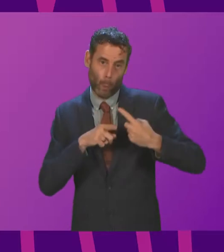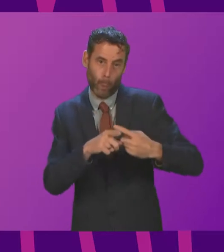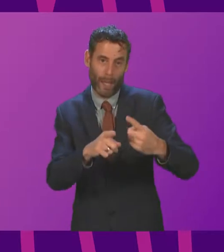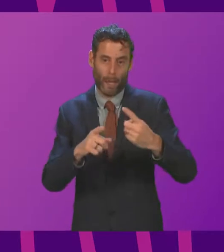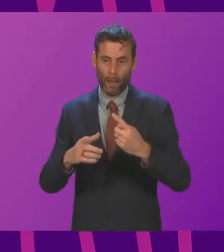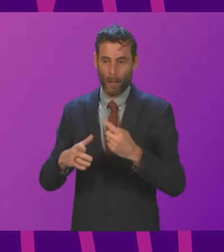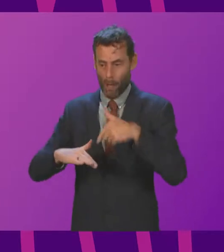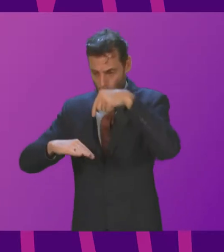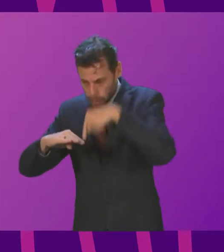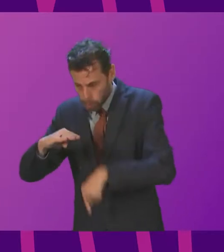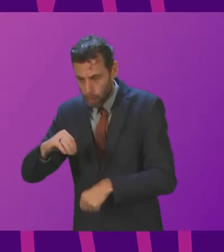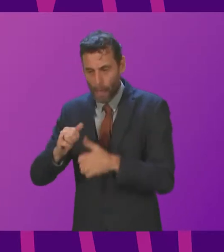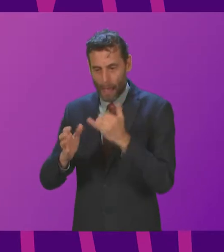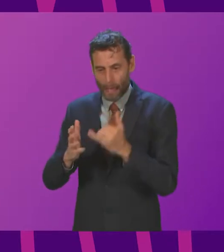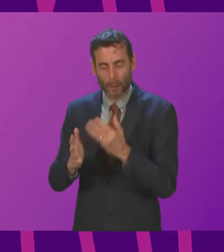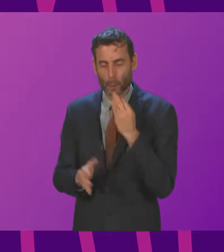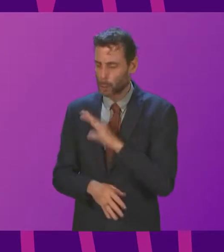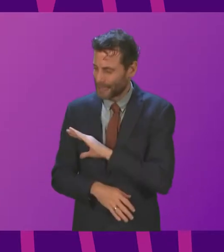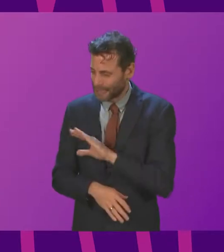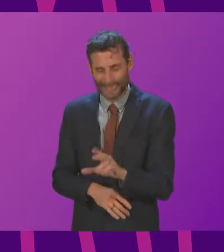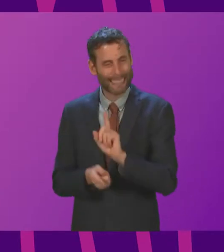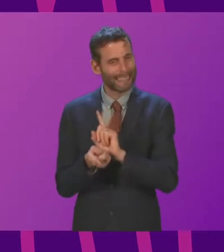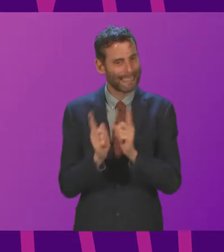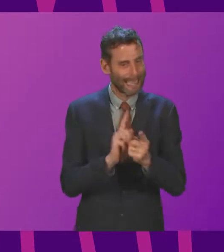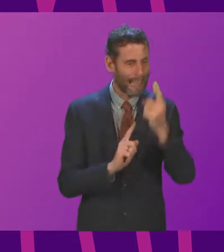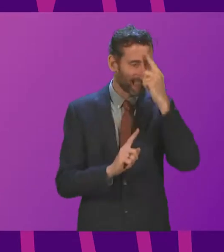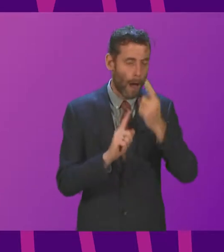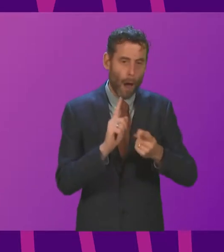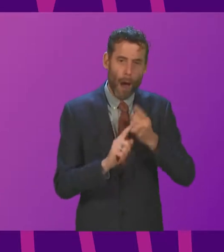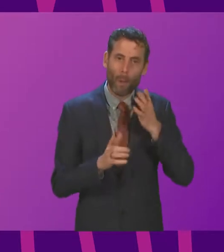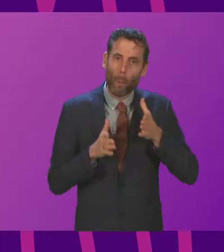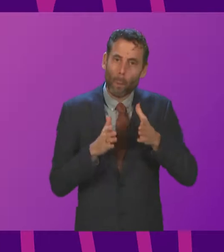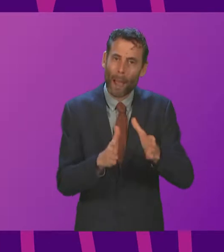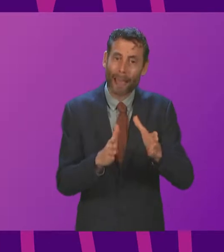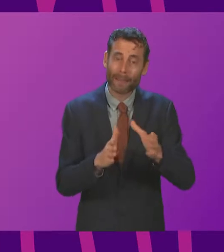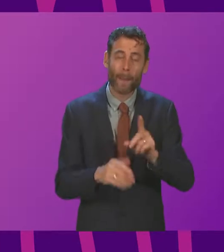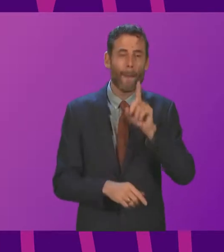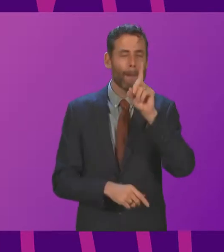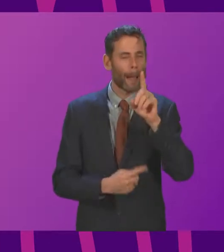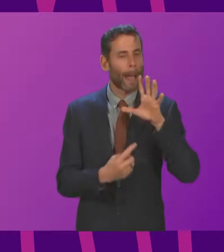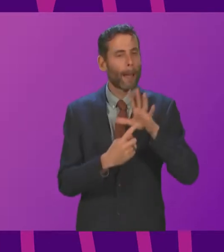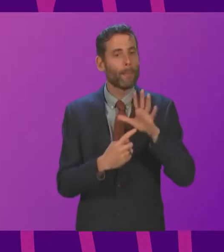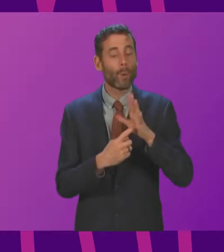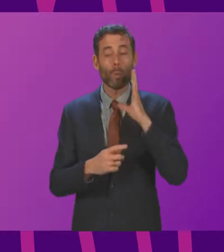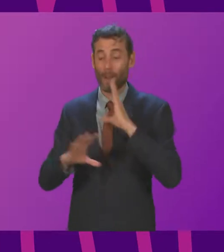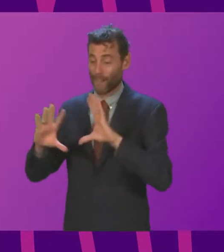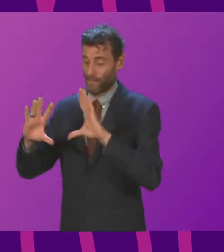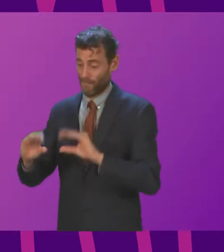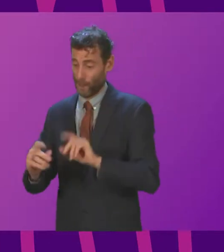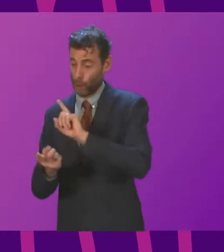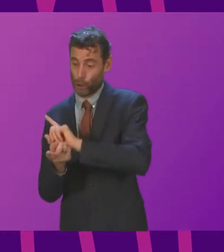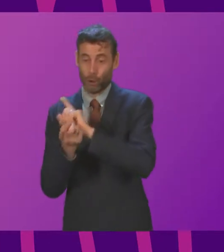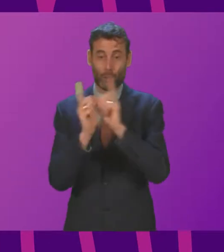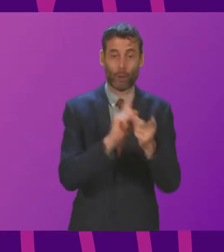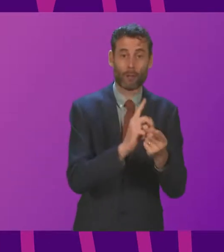that. We've got to build up the alternatives. We've got to do that as quickly as possible. But crucially, we've got to support those who work in oil and gas